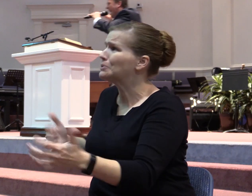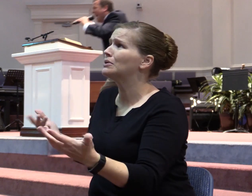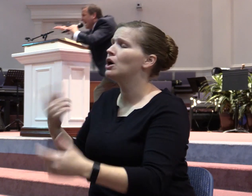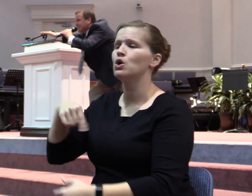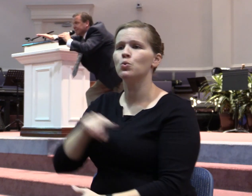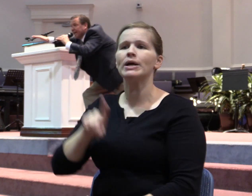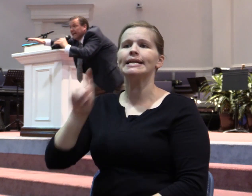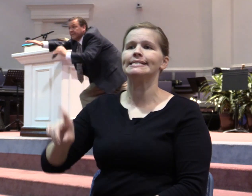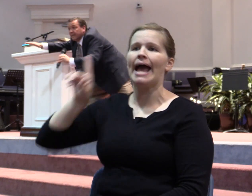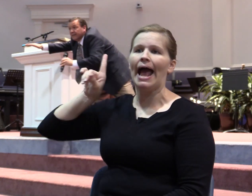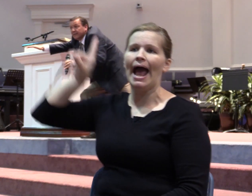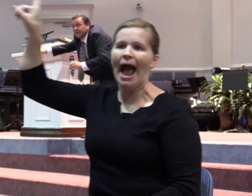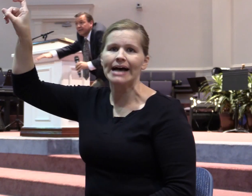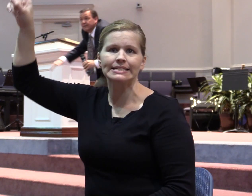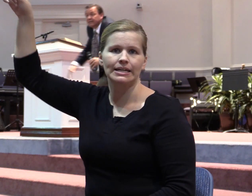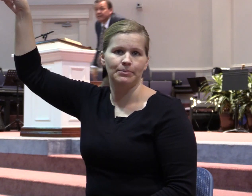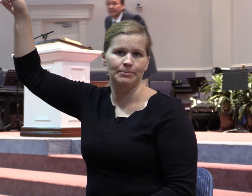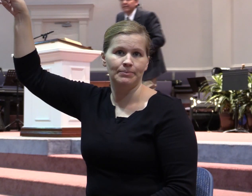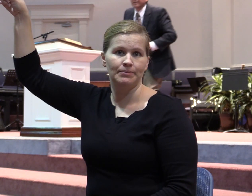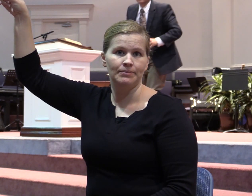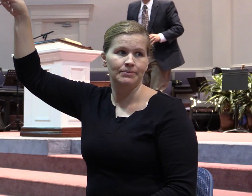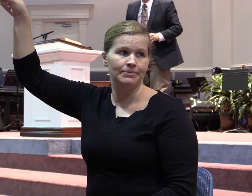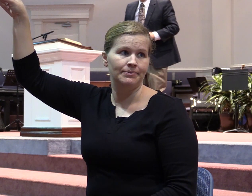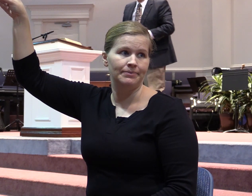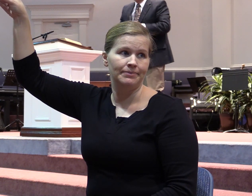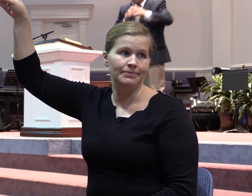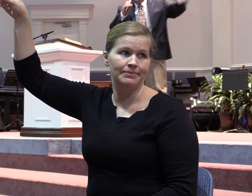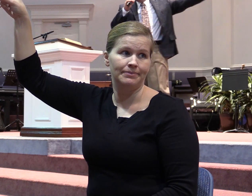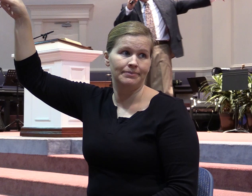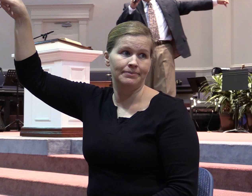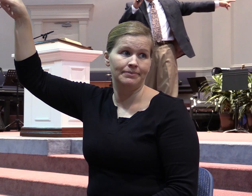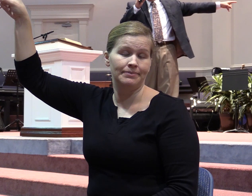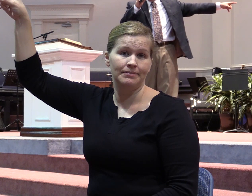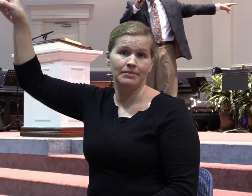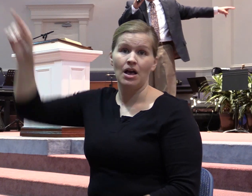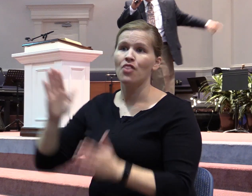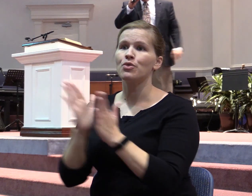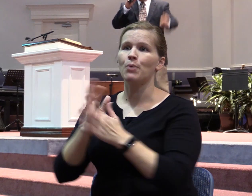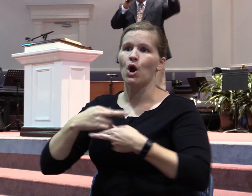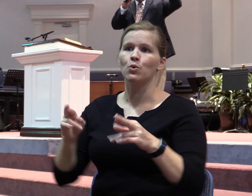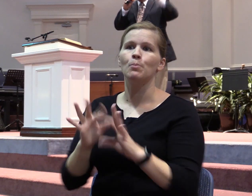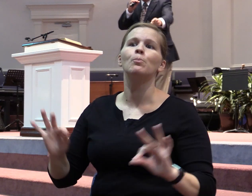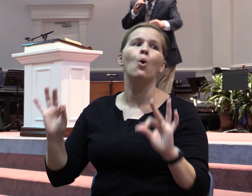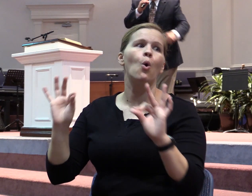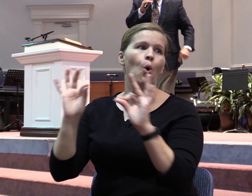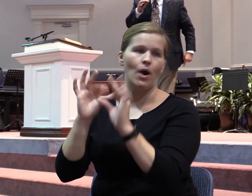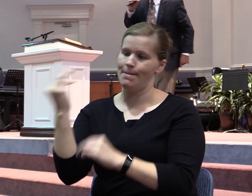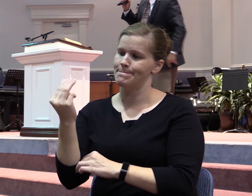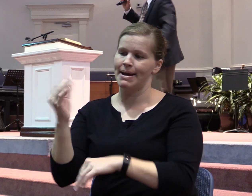asking. Amen. That's why that prayer room is important. That's why our Holy Dime prayer meeting is